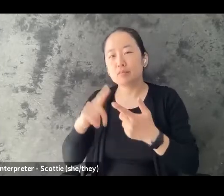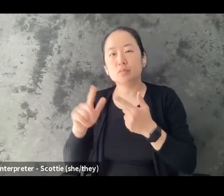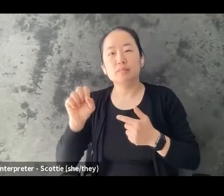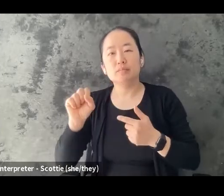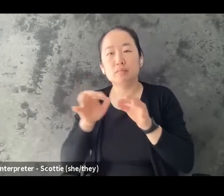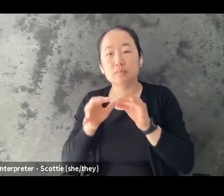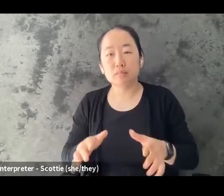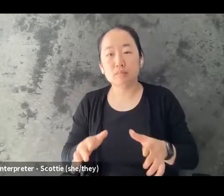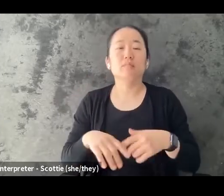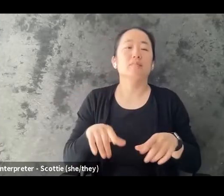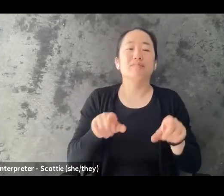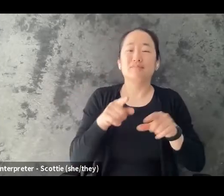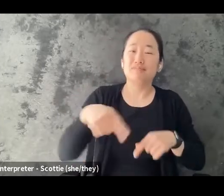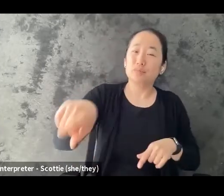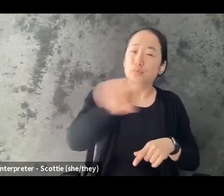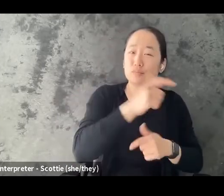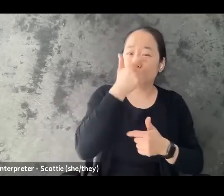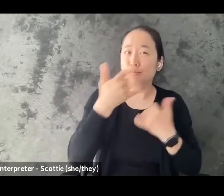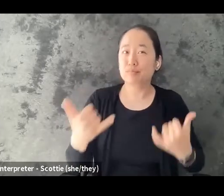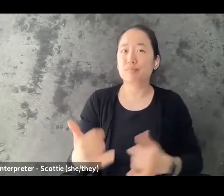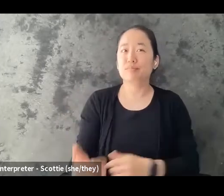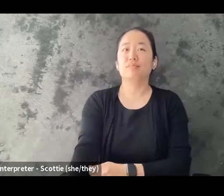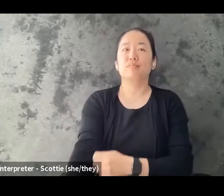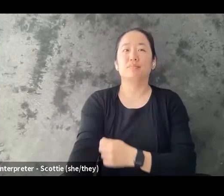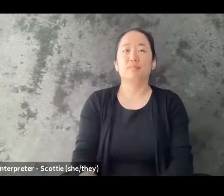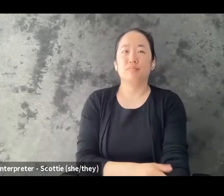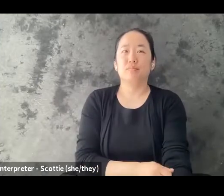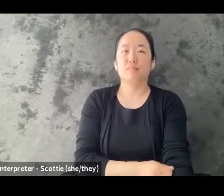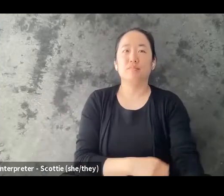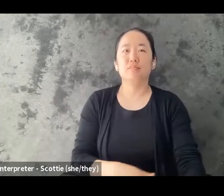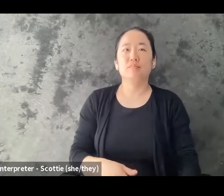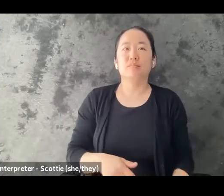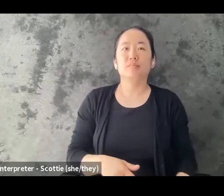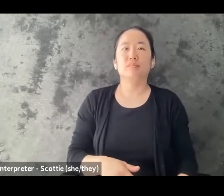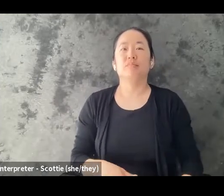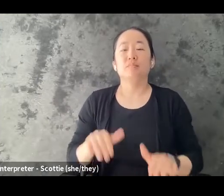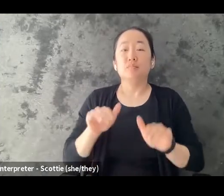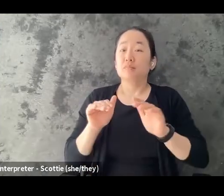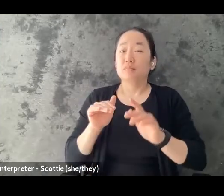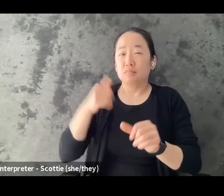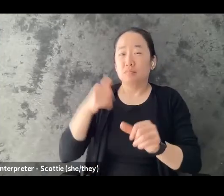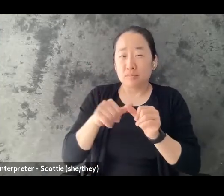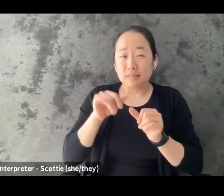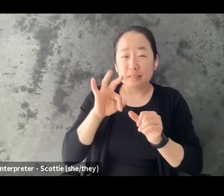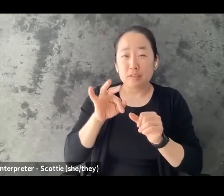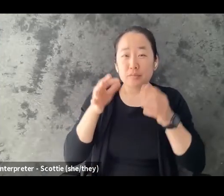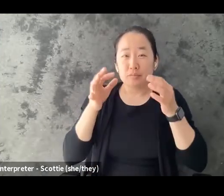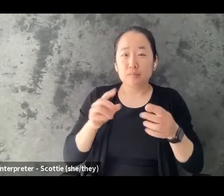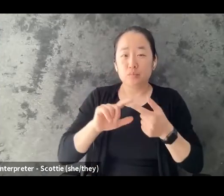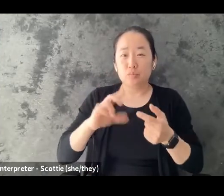for all of you for joining today. And then just a reminder, if you do send messages in the chat that you'd like everyone to see,